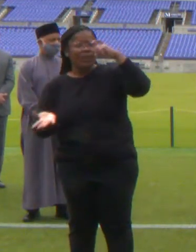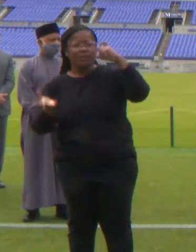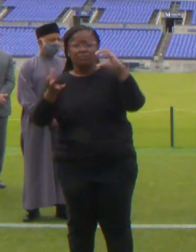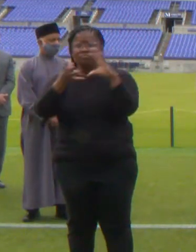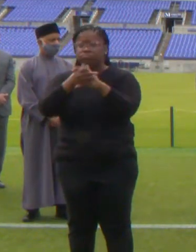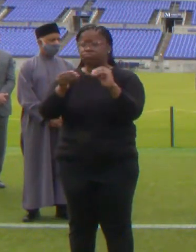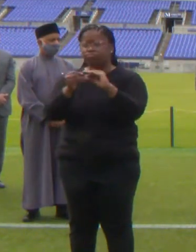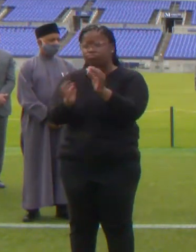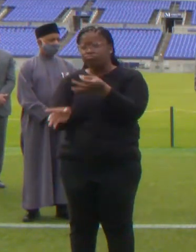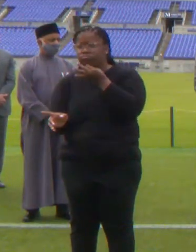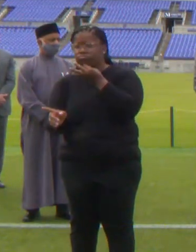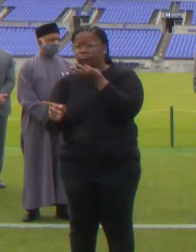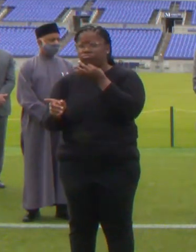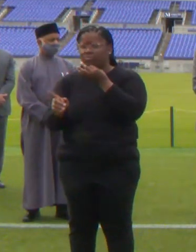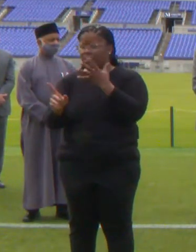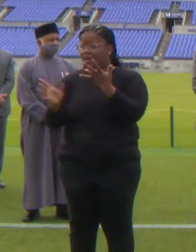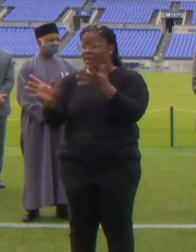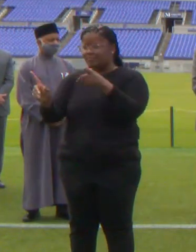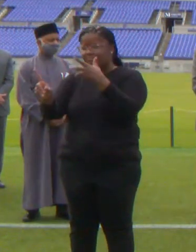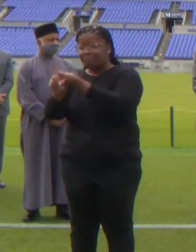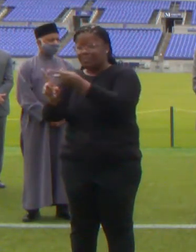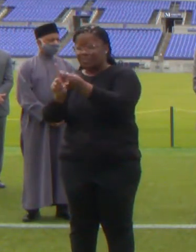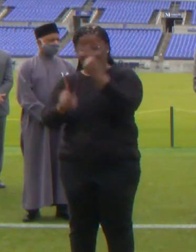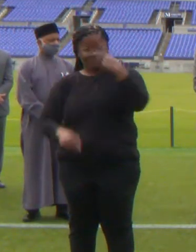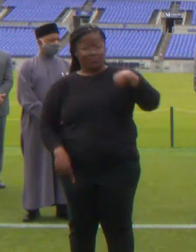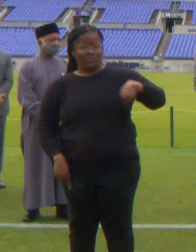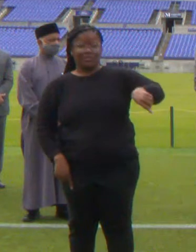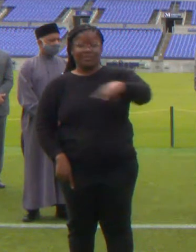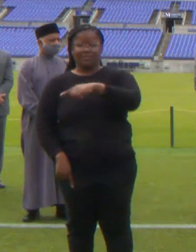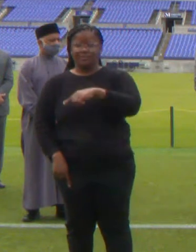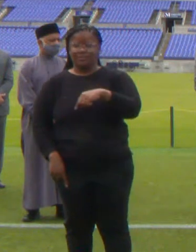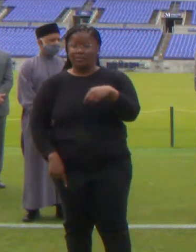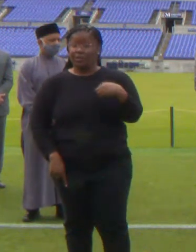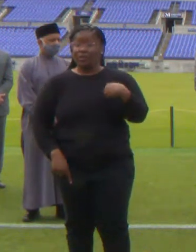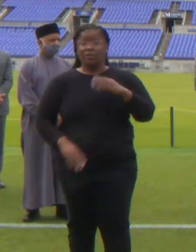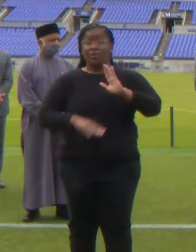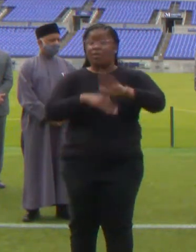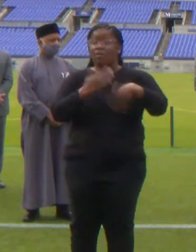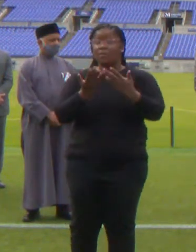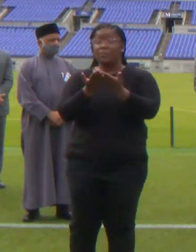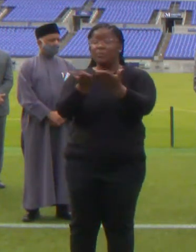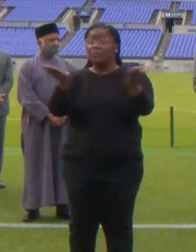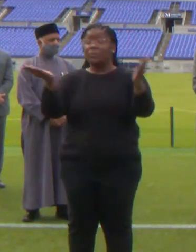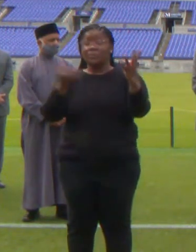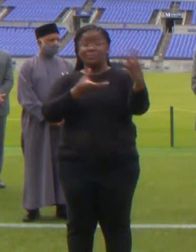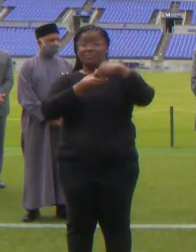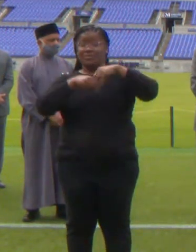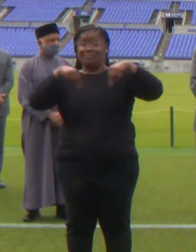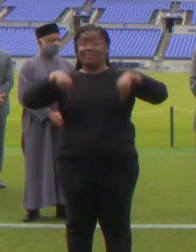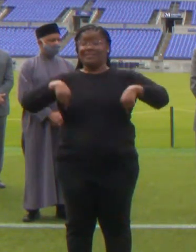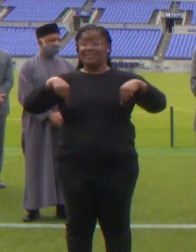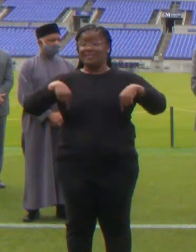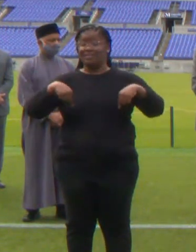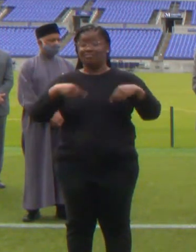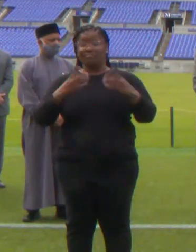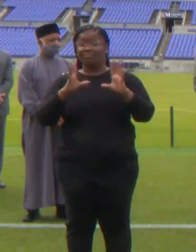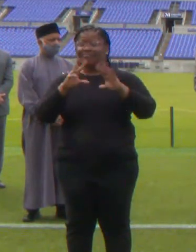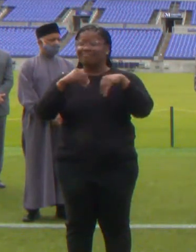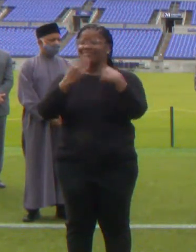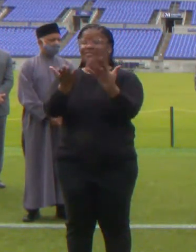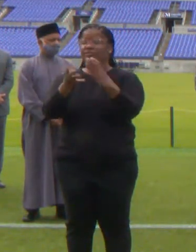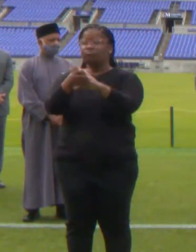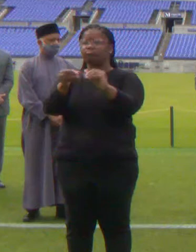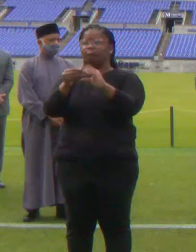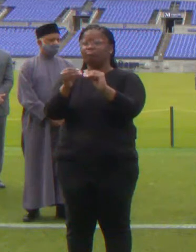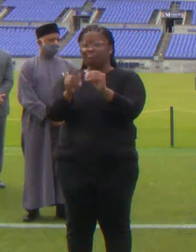vaccines for all of us. May all those who participate in the creating, delivering and administering of the vaccines be blessed.